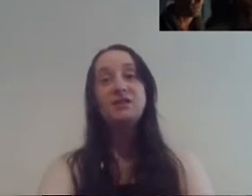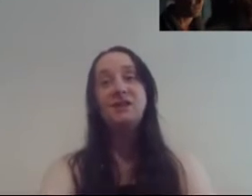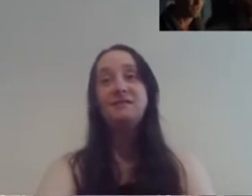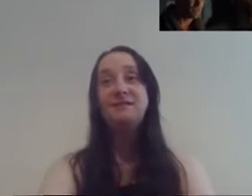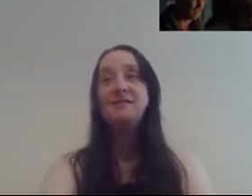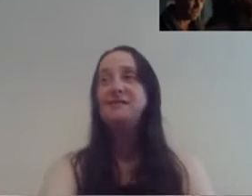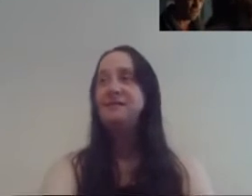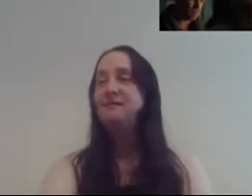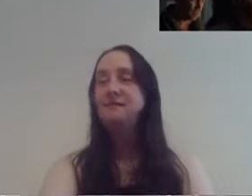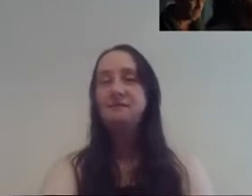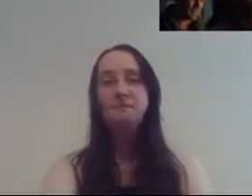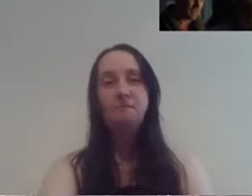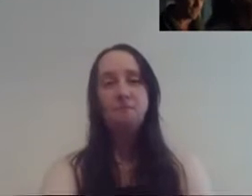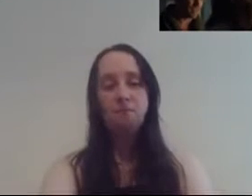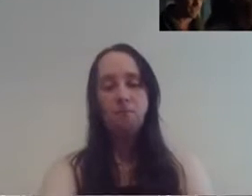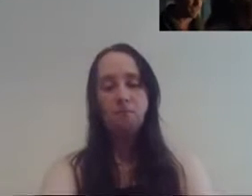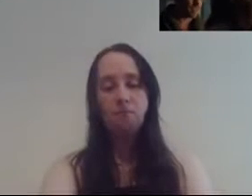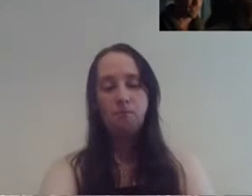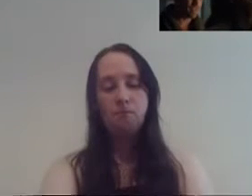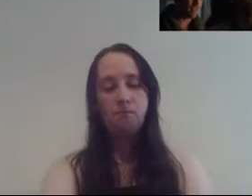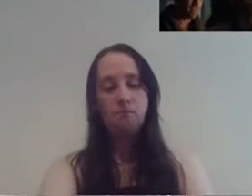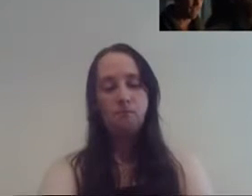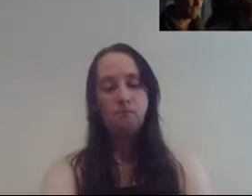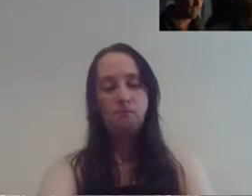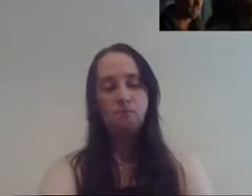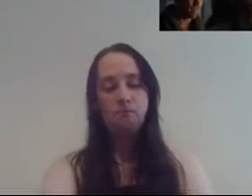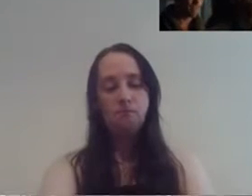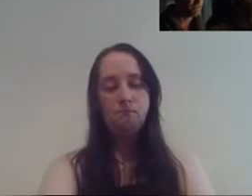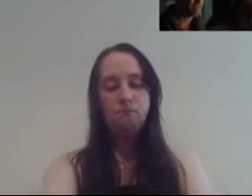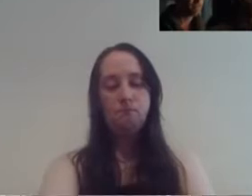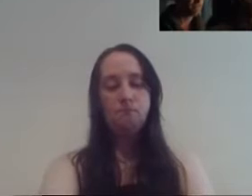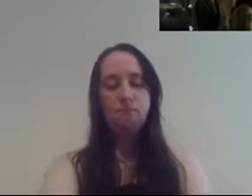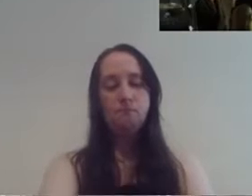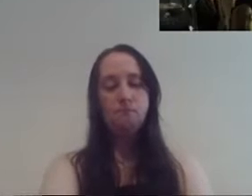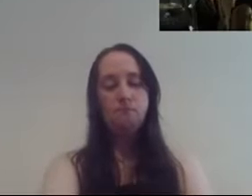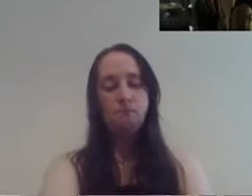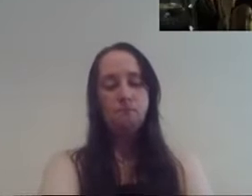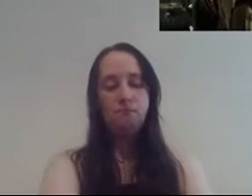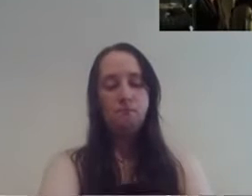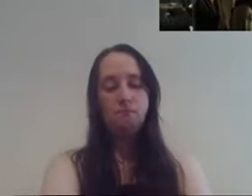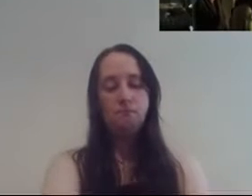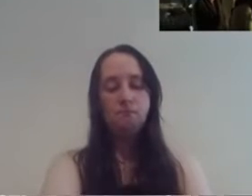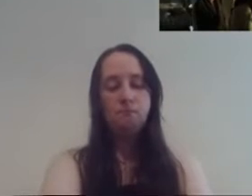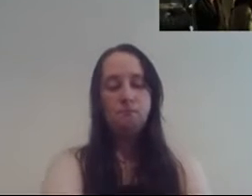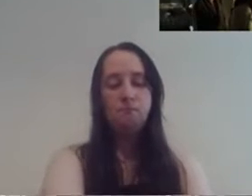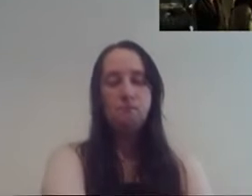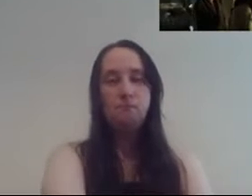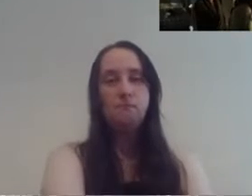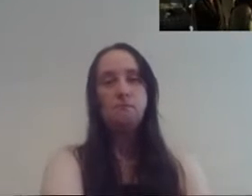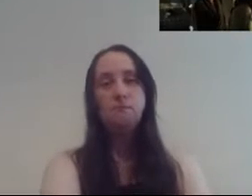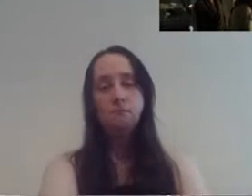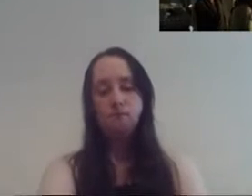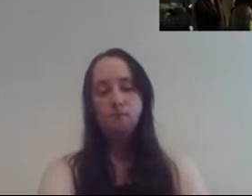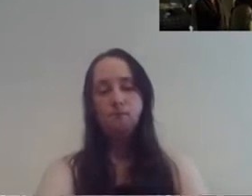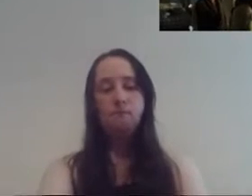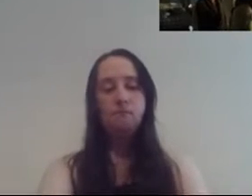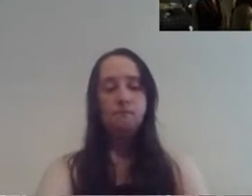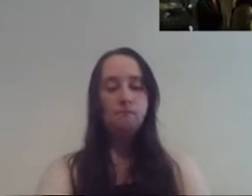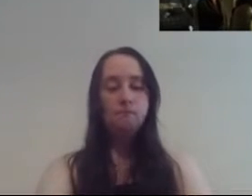and now that we're back together it's it's a miracle and only a fool